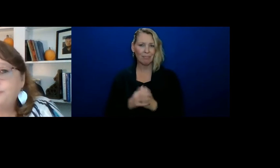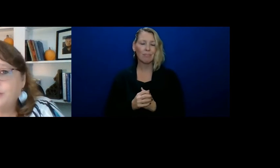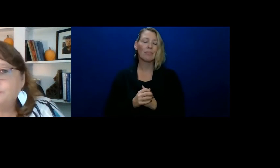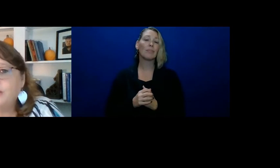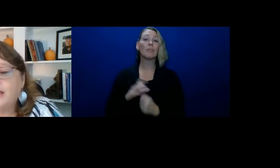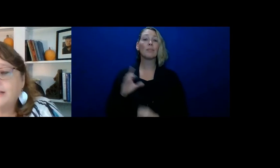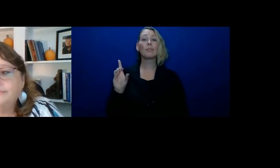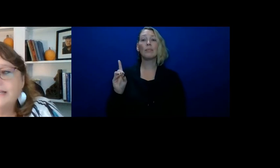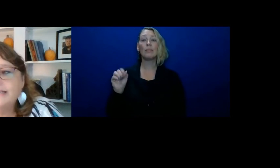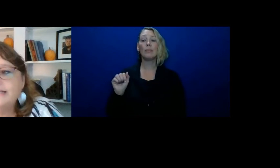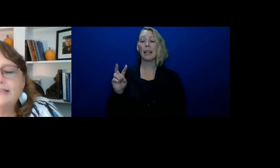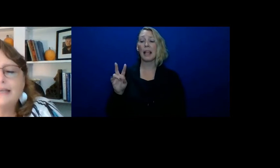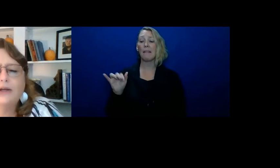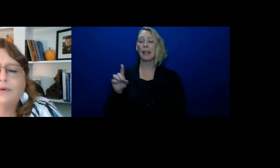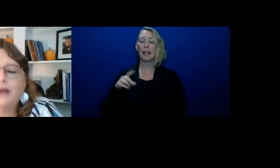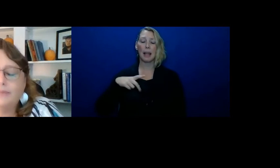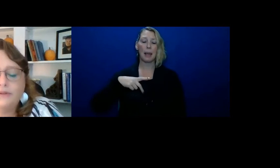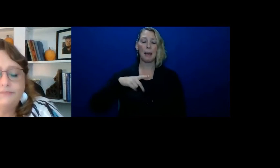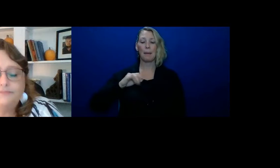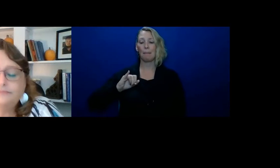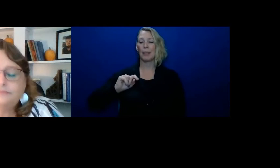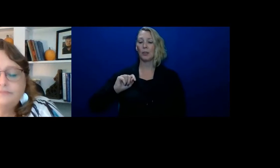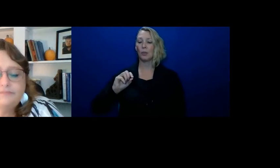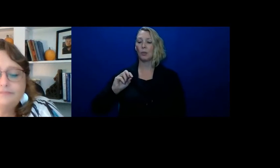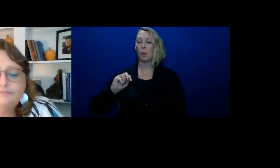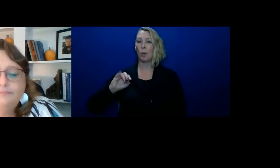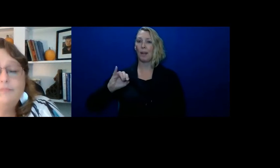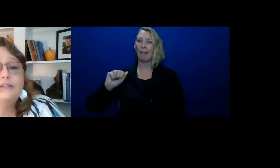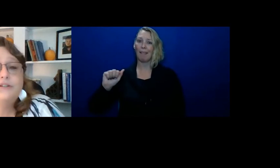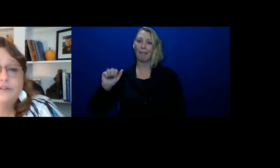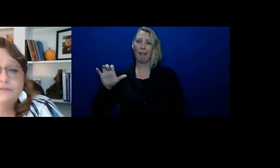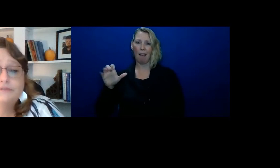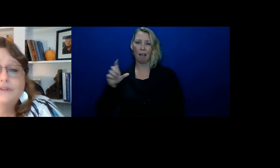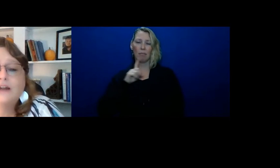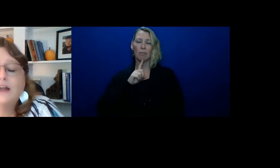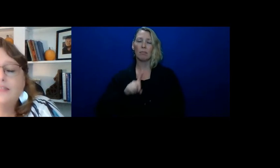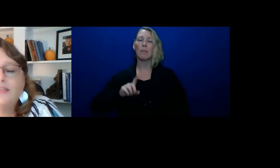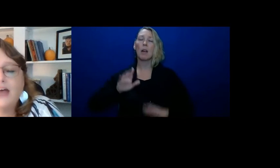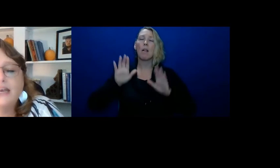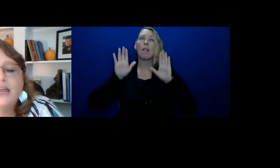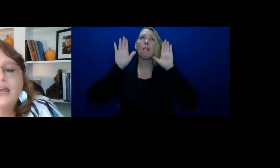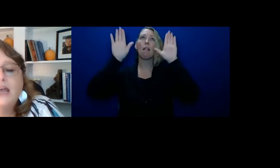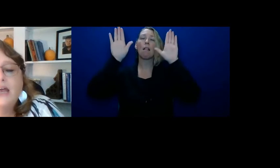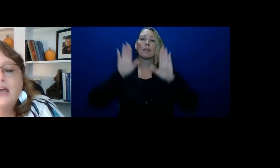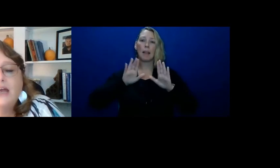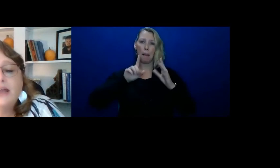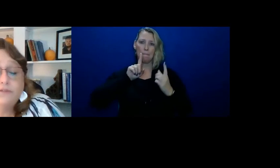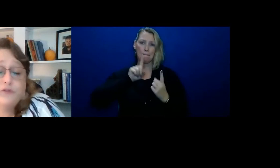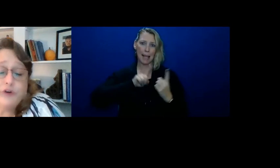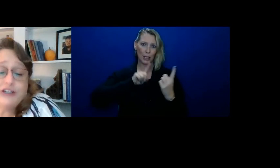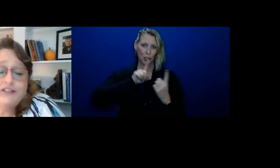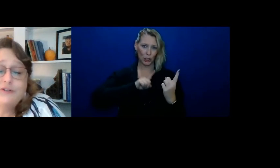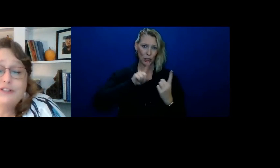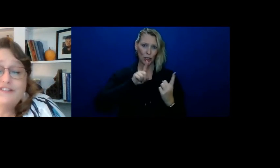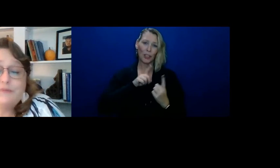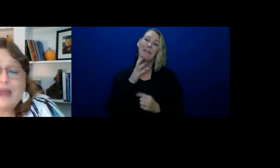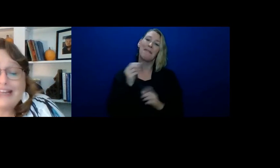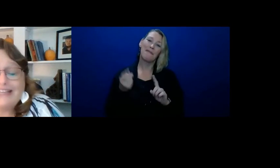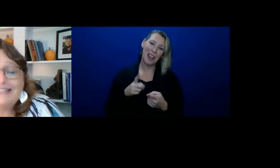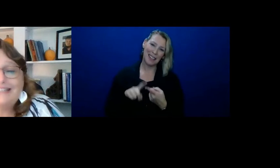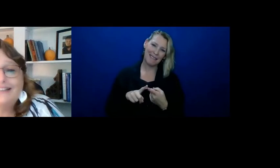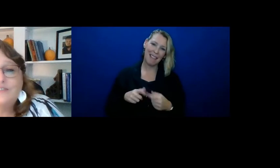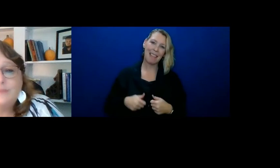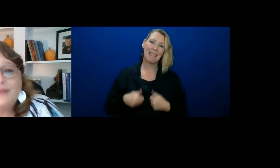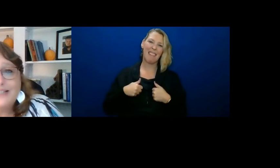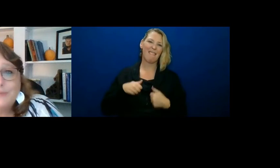David Petoniak is this incredible mentor that and friend who lives